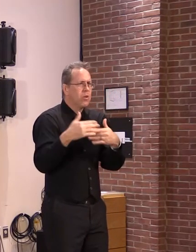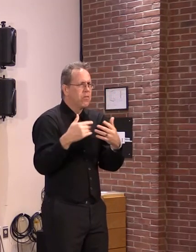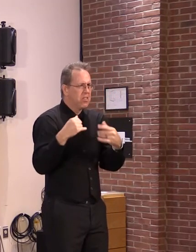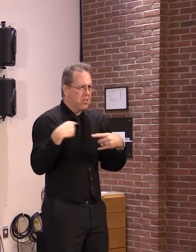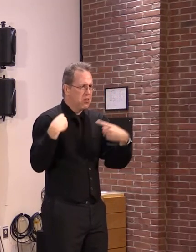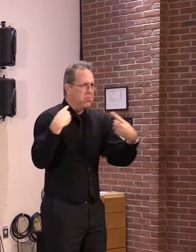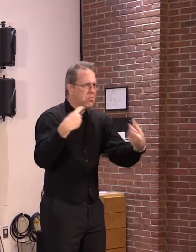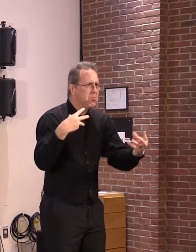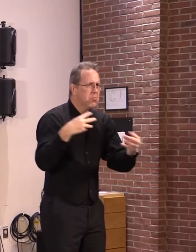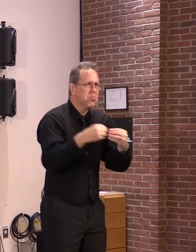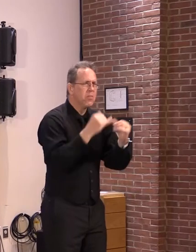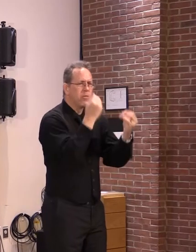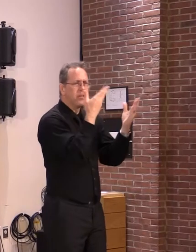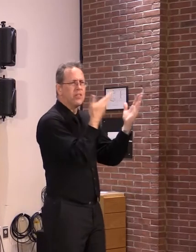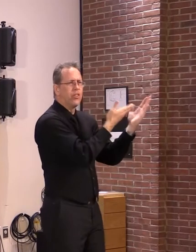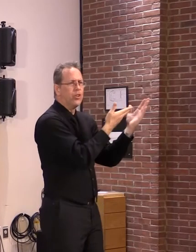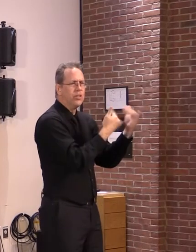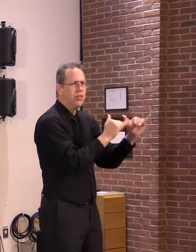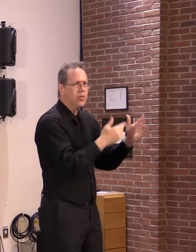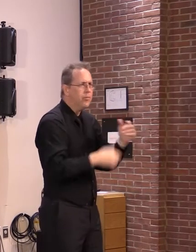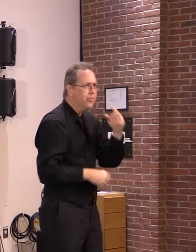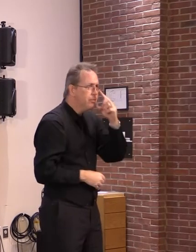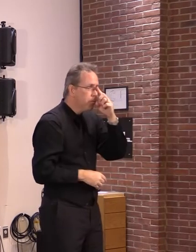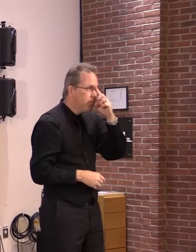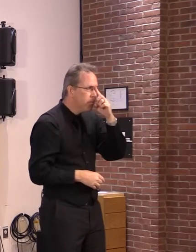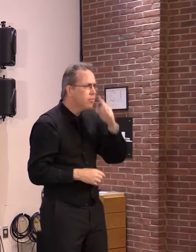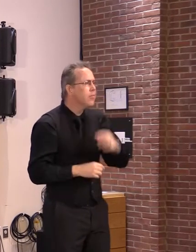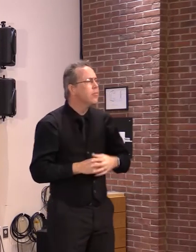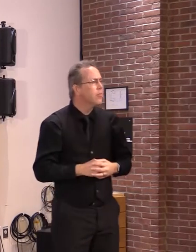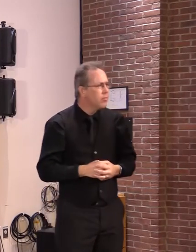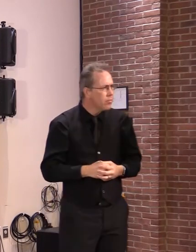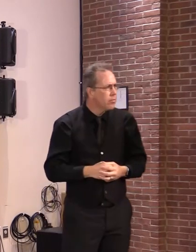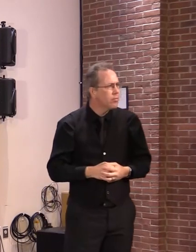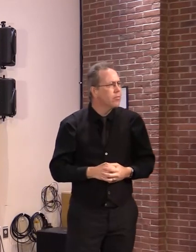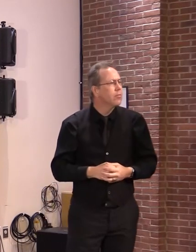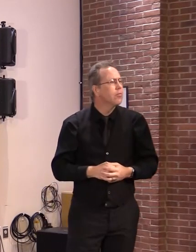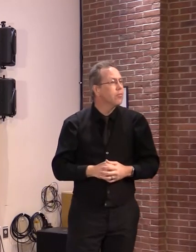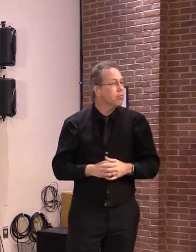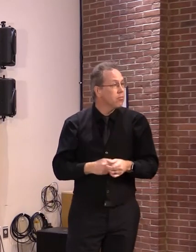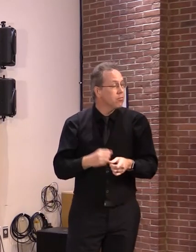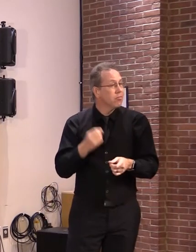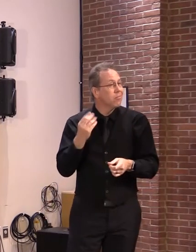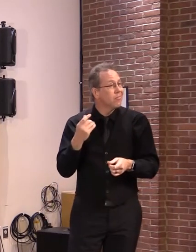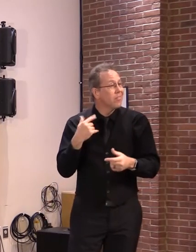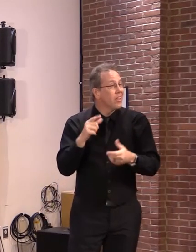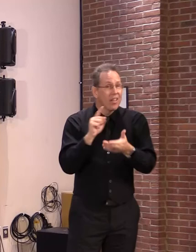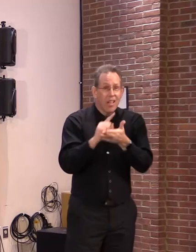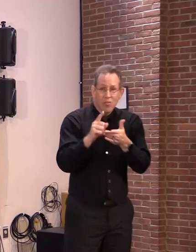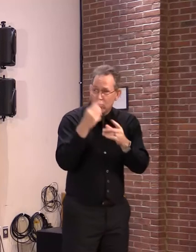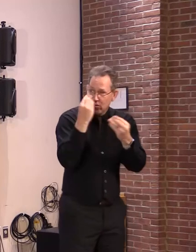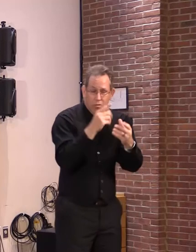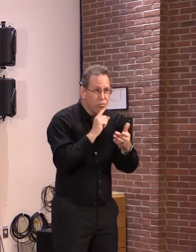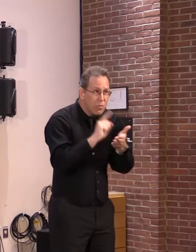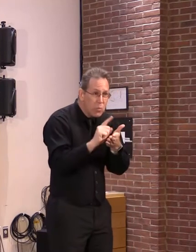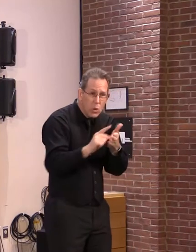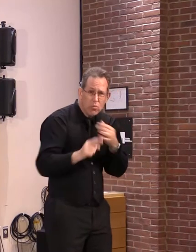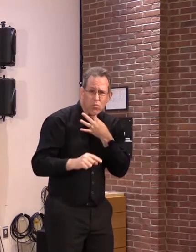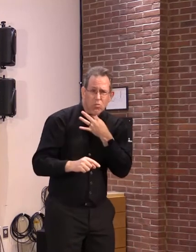Okay. Okay. then just a couple more things for you. These reports that are going to be coming out weekly, I wasn't sure based on your comments to Aaron's question.